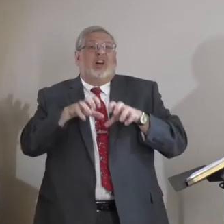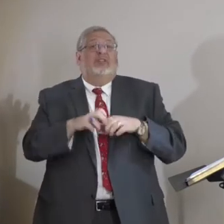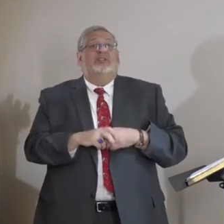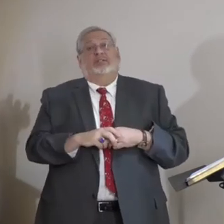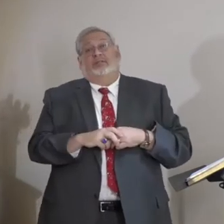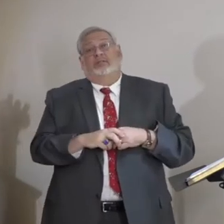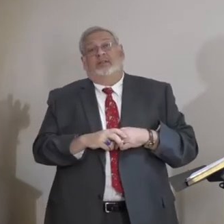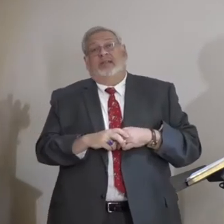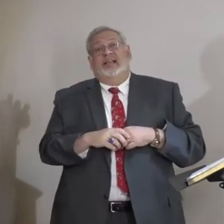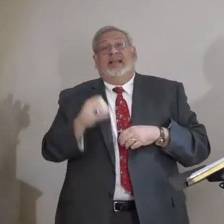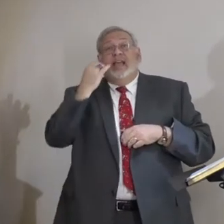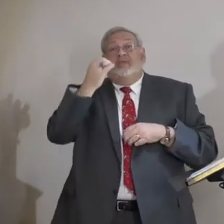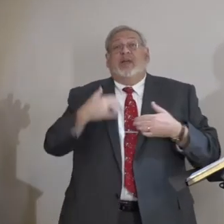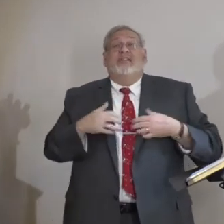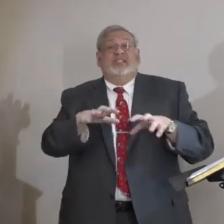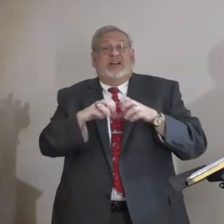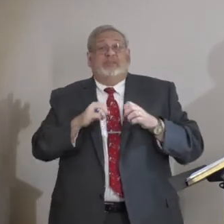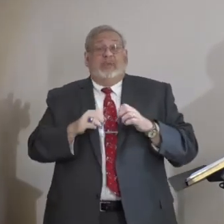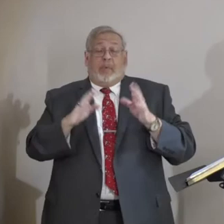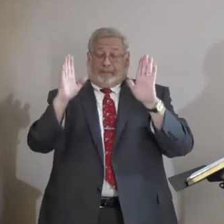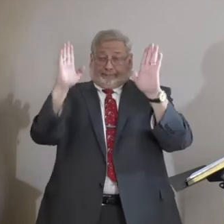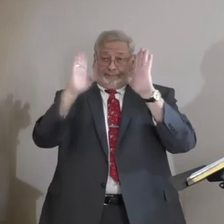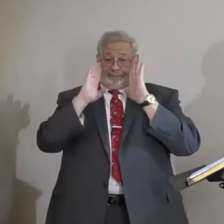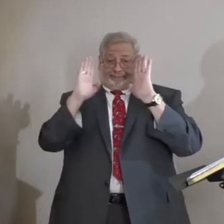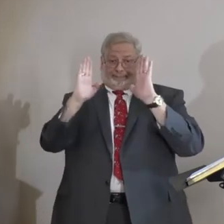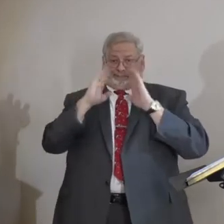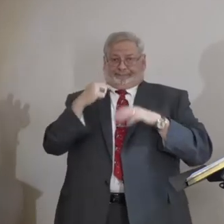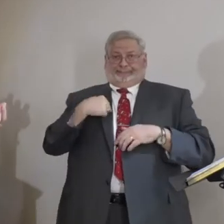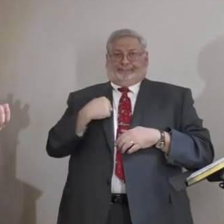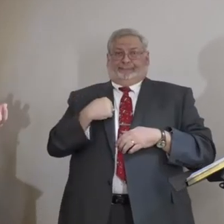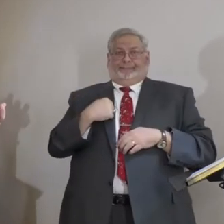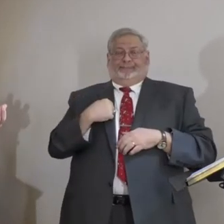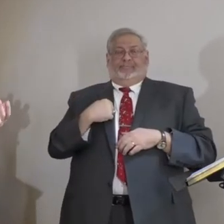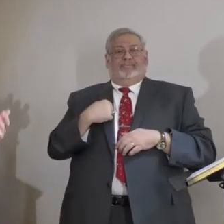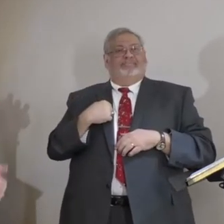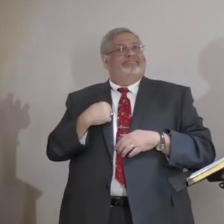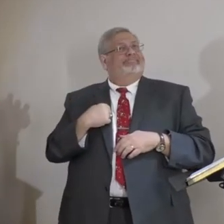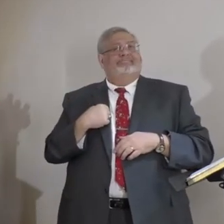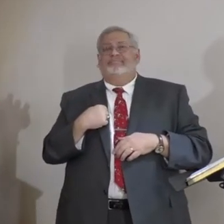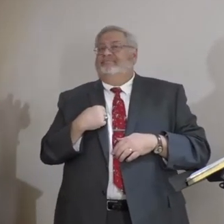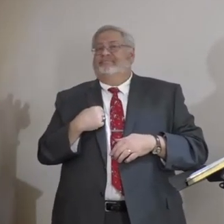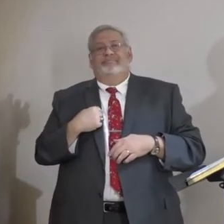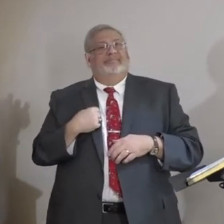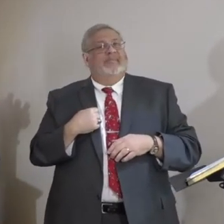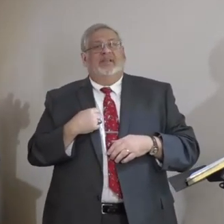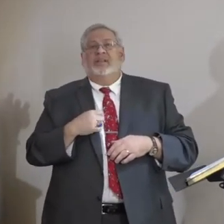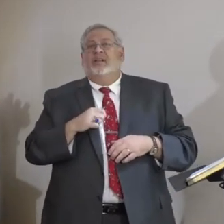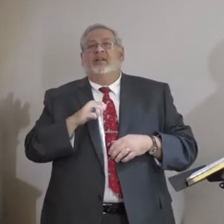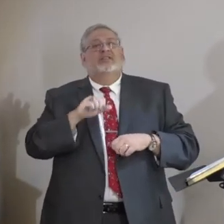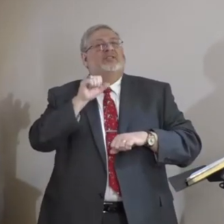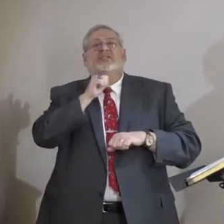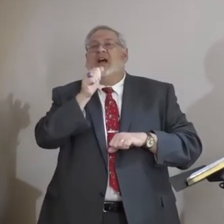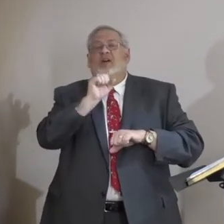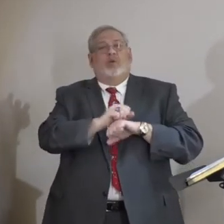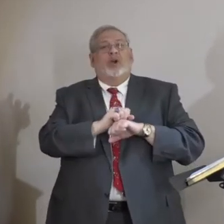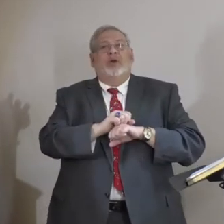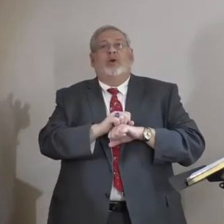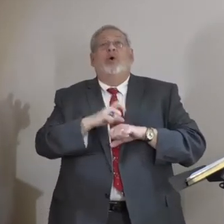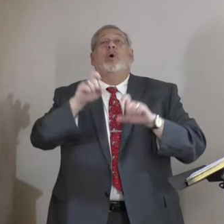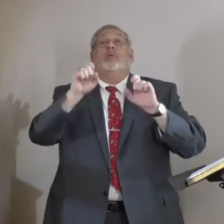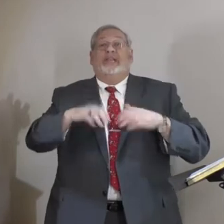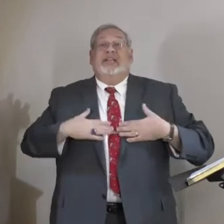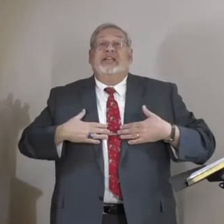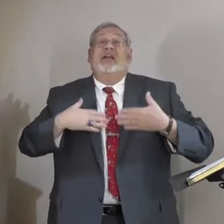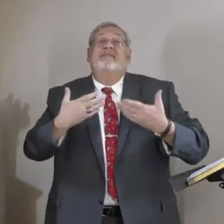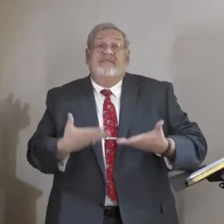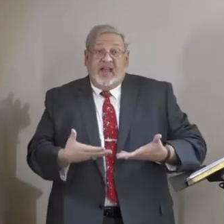If we have selfish people who are focused on me, guess what? Things are going to fall apart in the church. Let's confess our